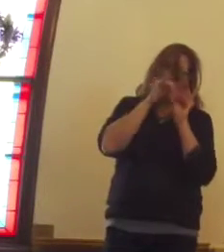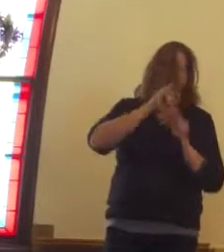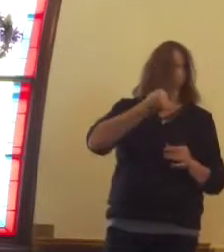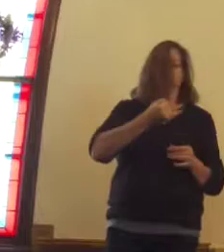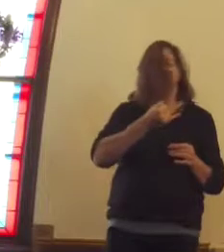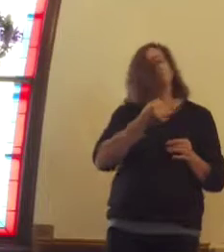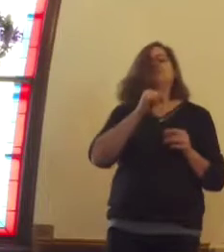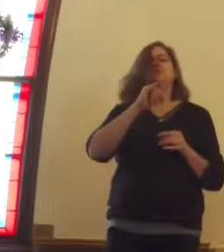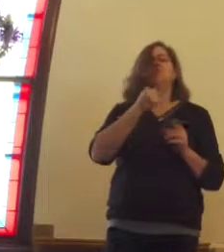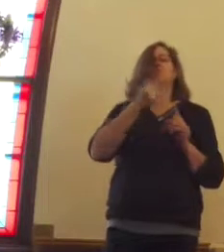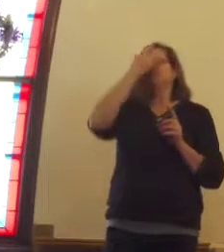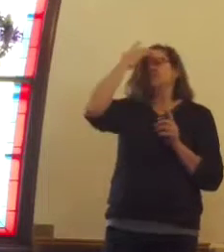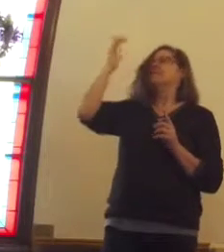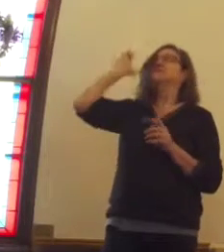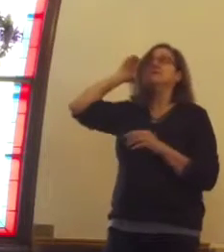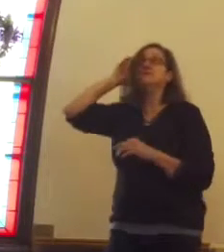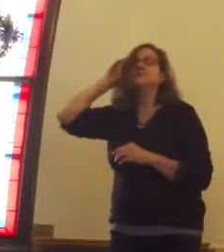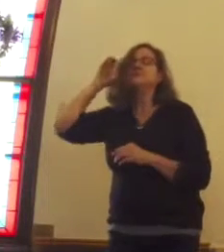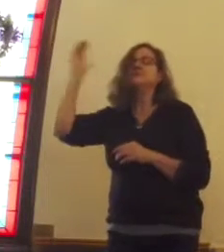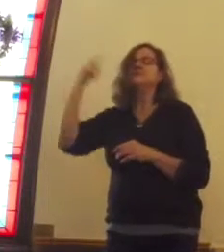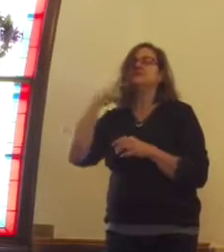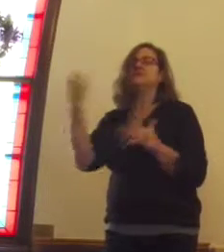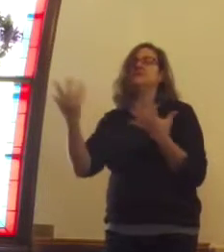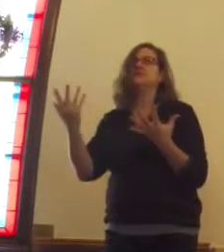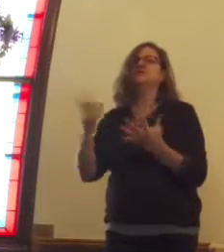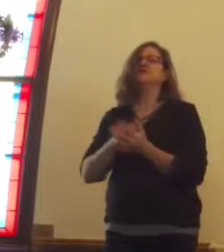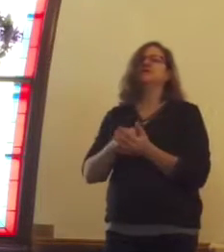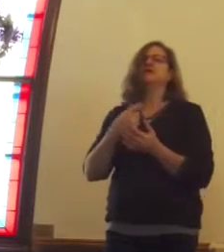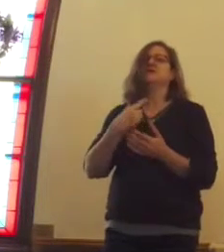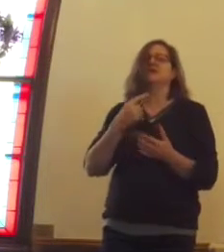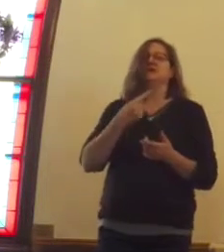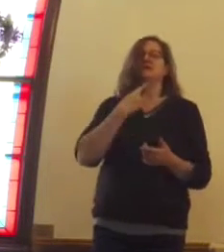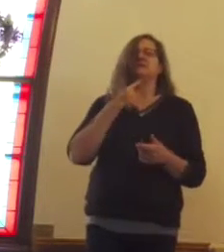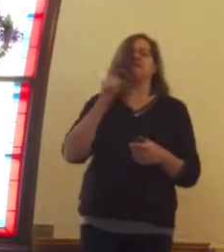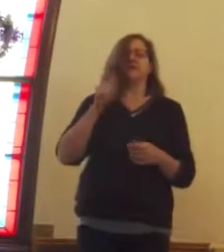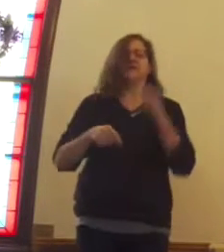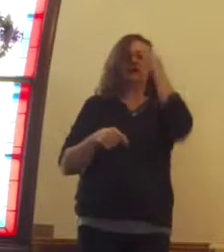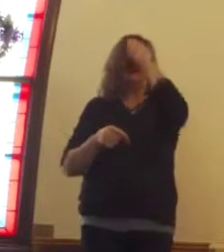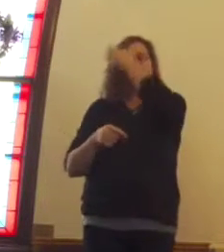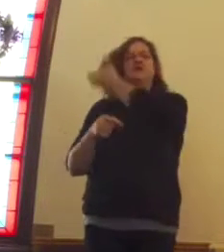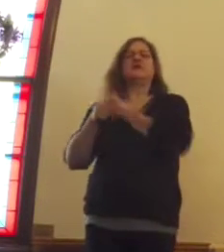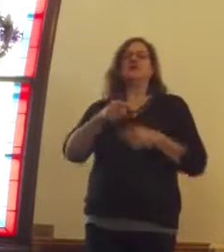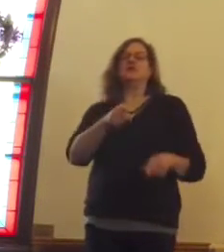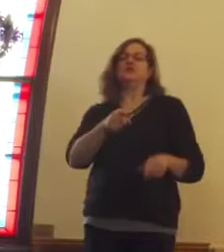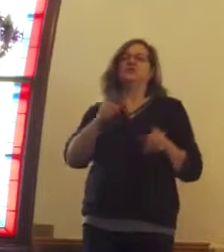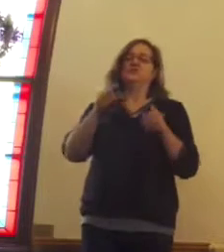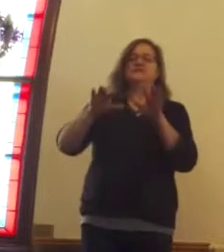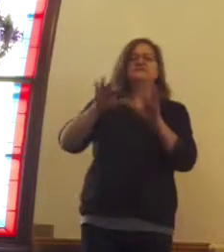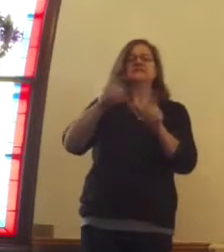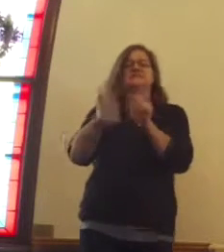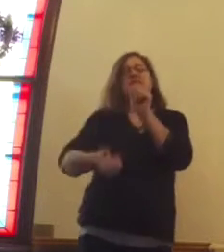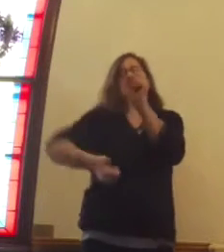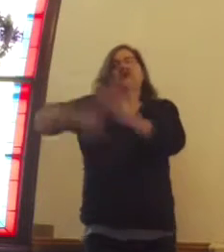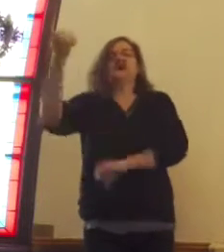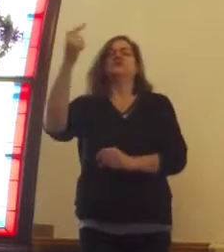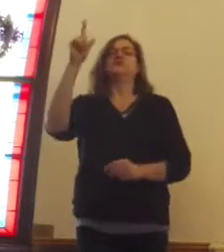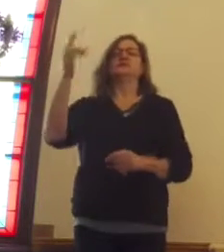orders and basically says, you need to get the you-know-what out of Dodge and move on.